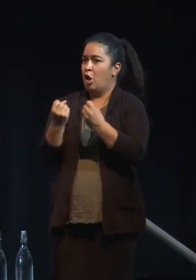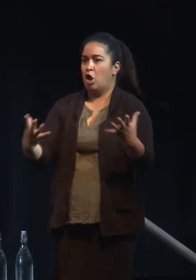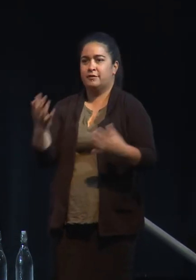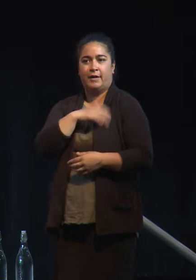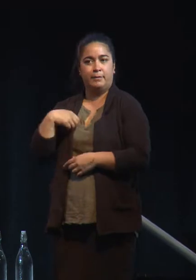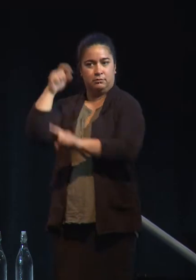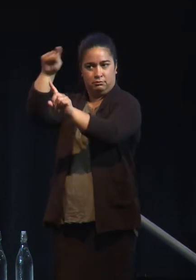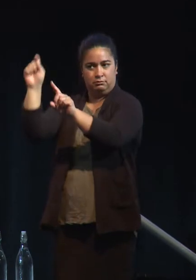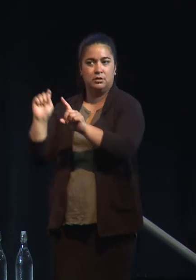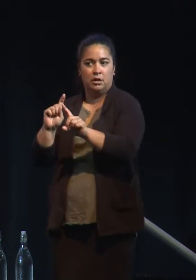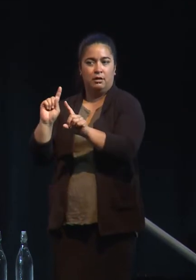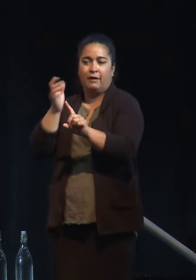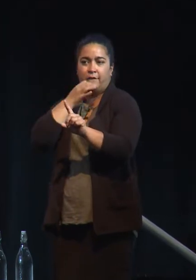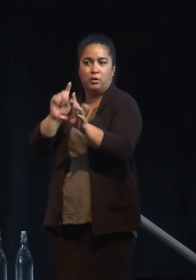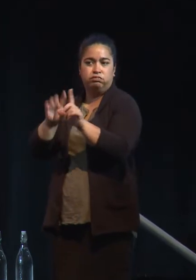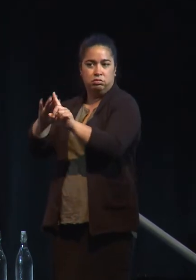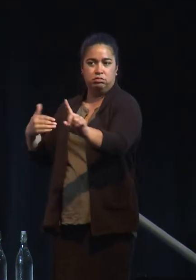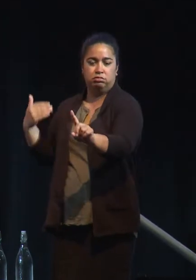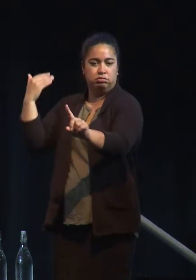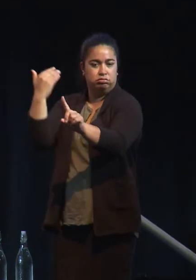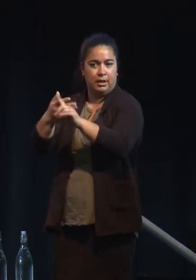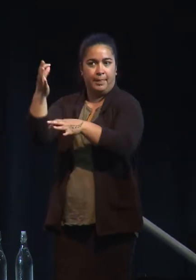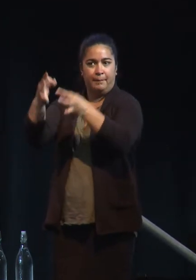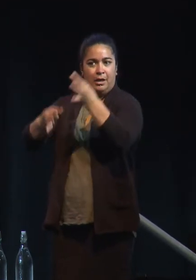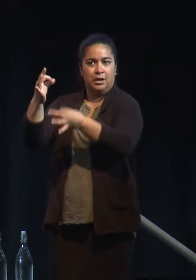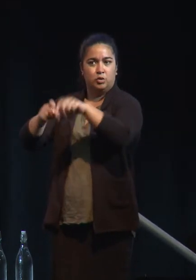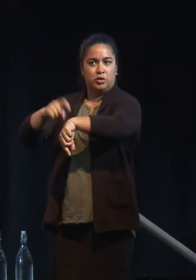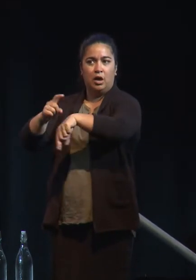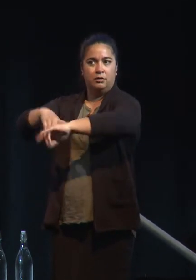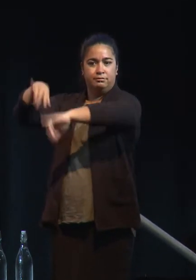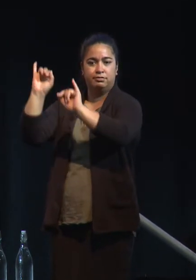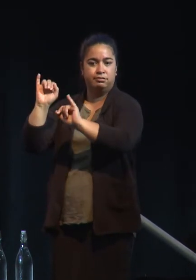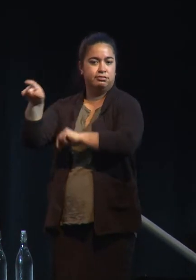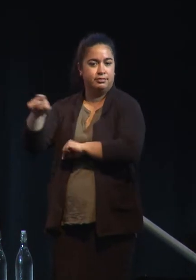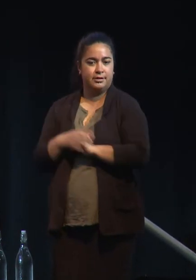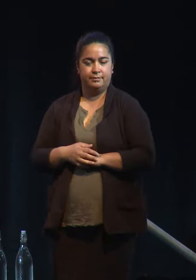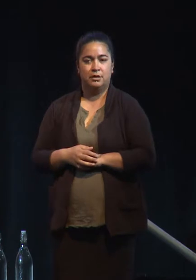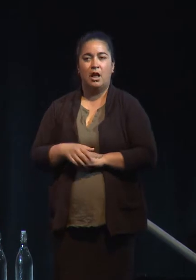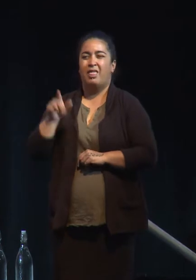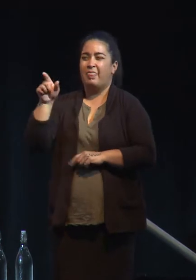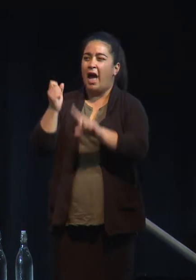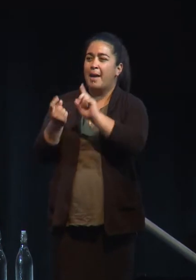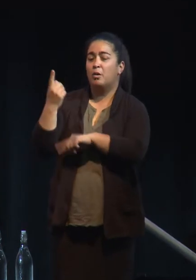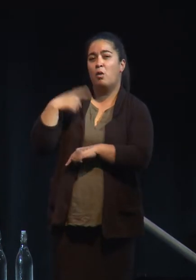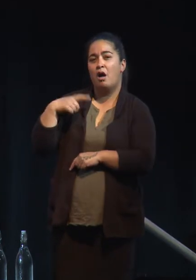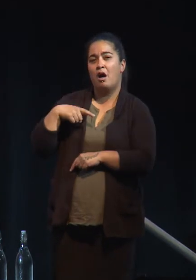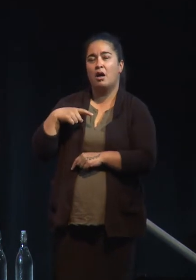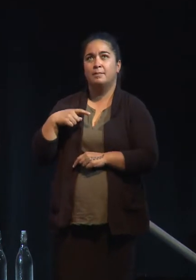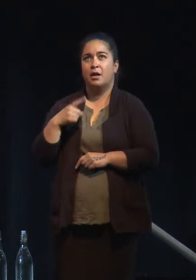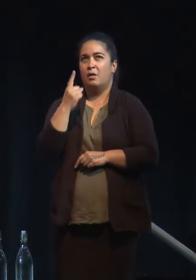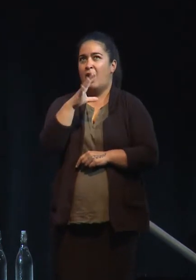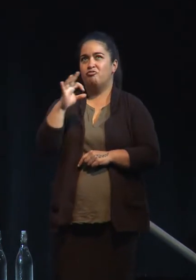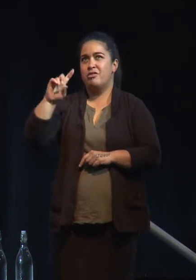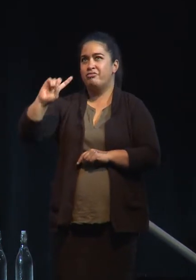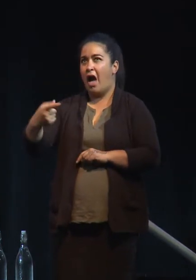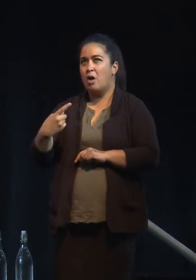over the last few years and set us back in the political dark ages. That was caused by a couple of hundred thousand refugees coming up out